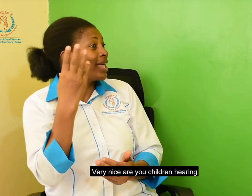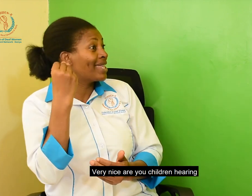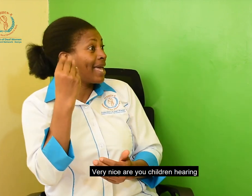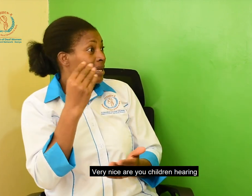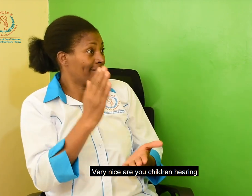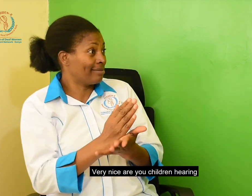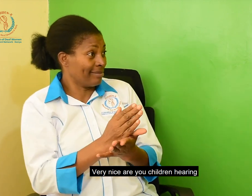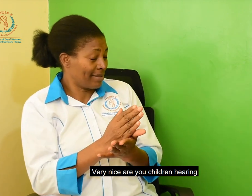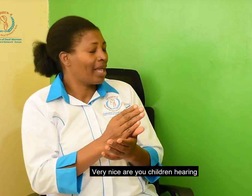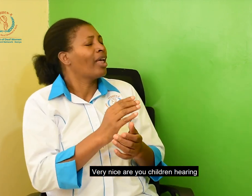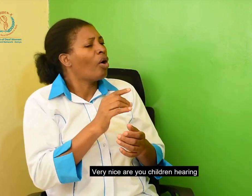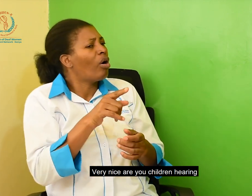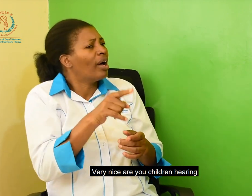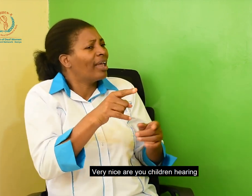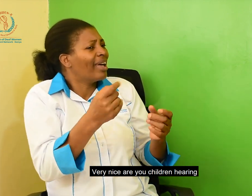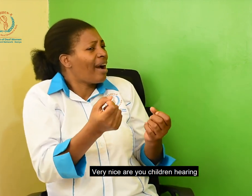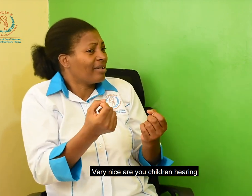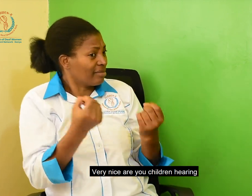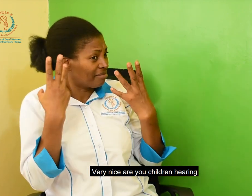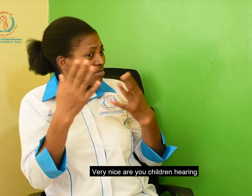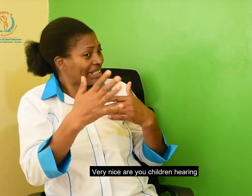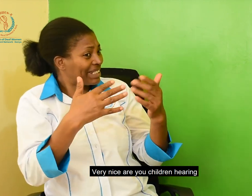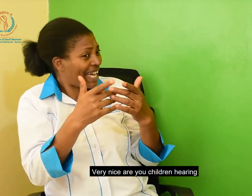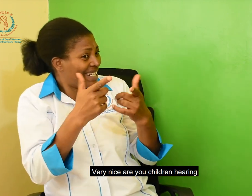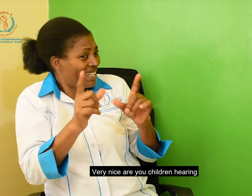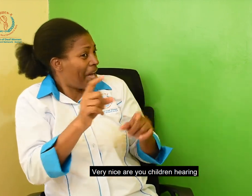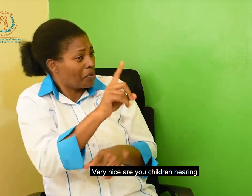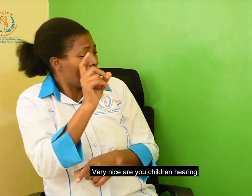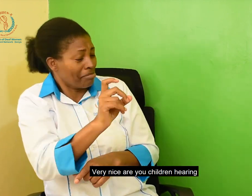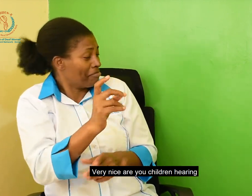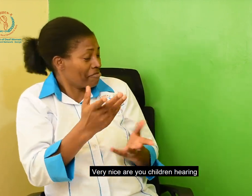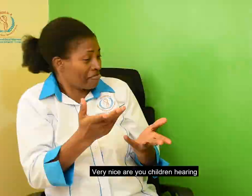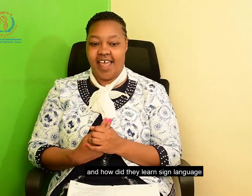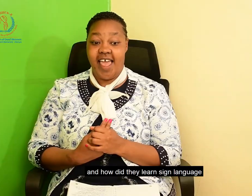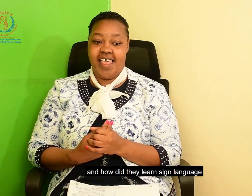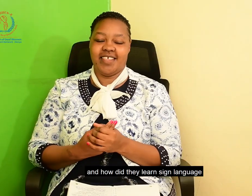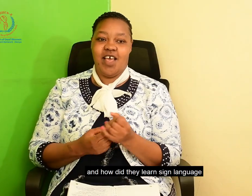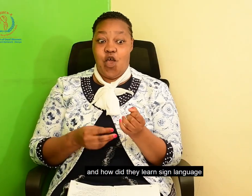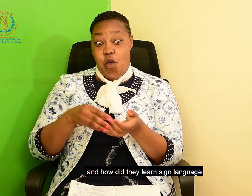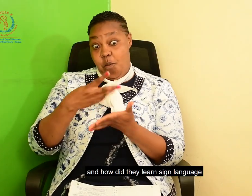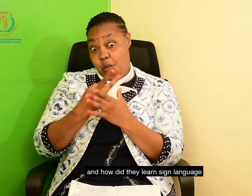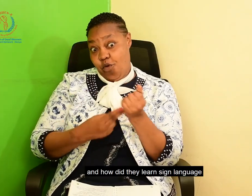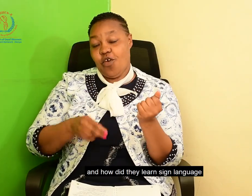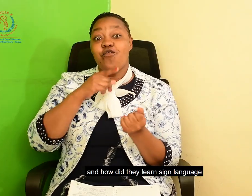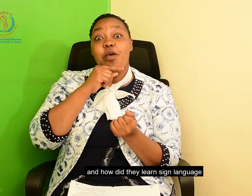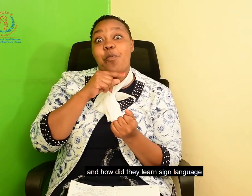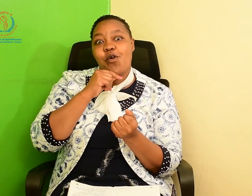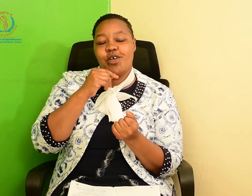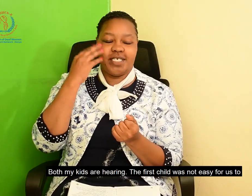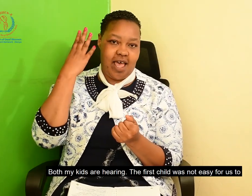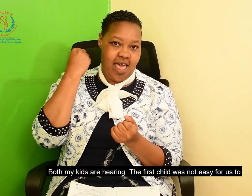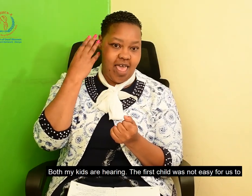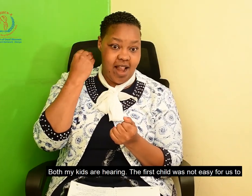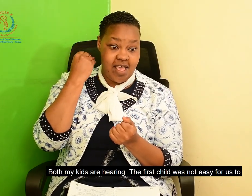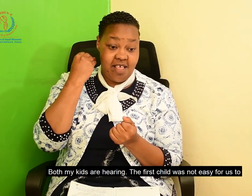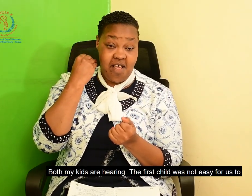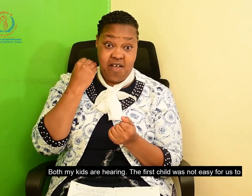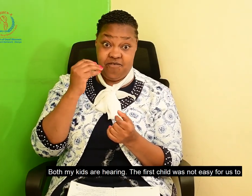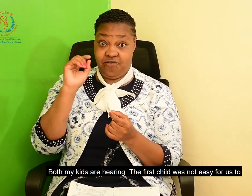hear. Are your children hearing? Yes. Yes. did they learn sign language? Yes. both my kids